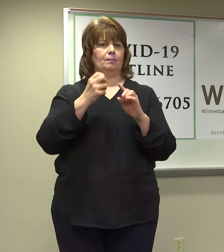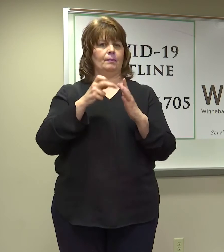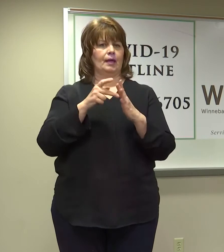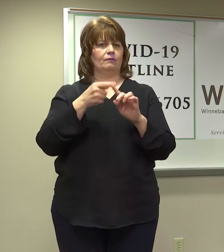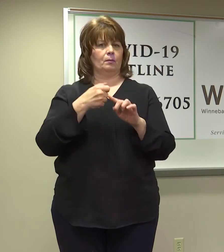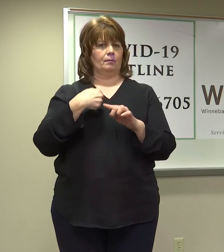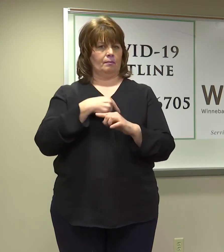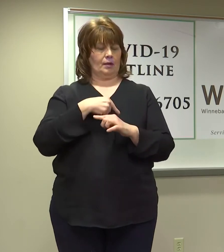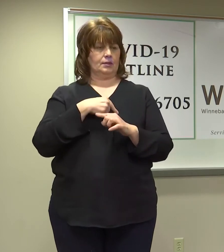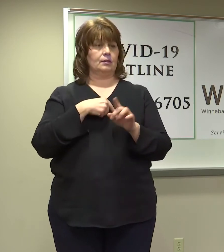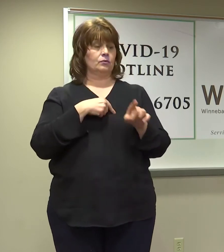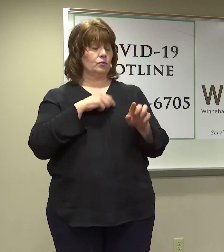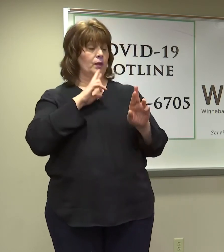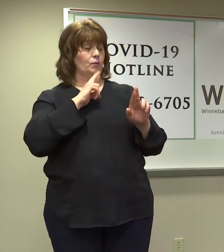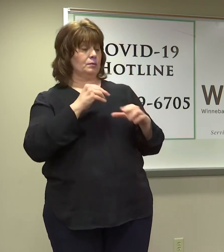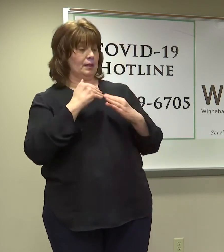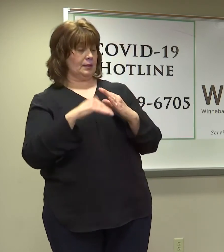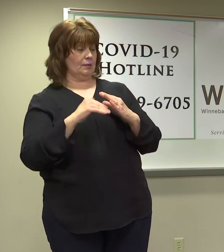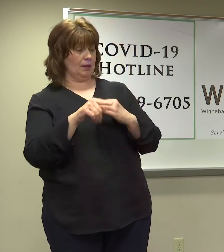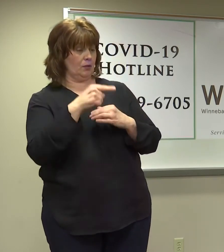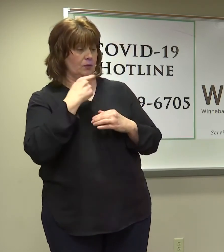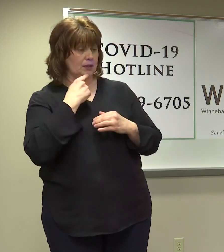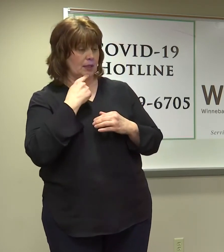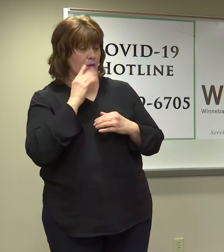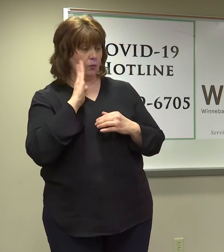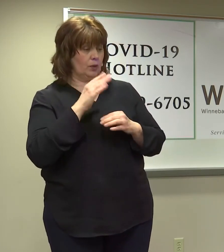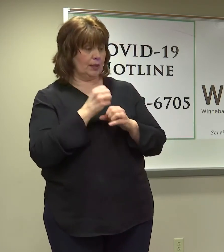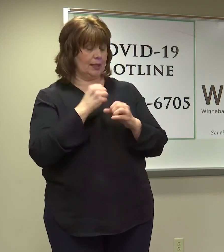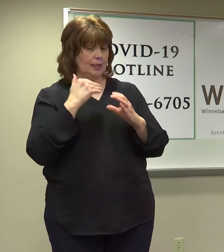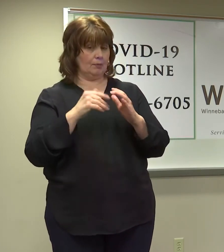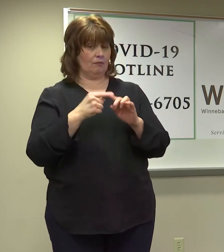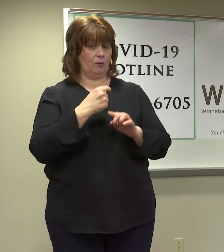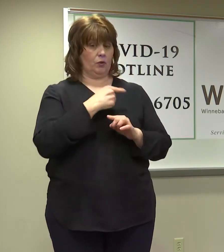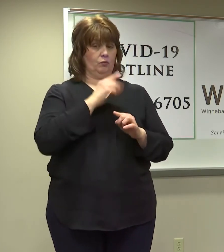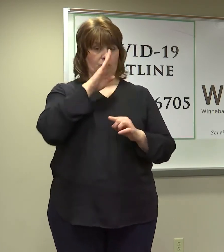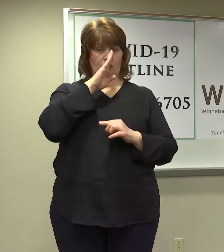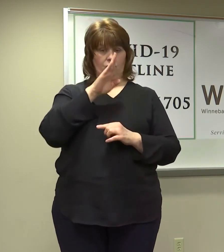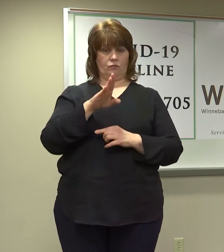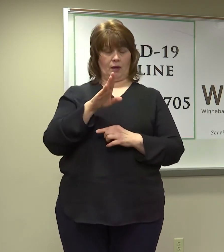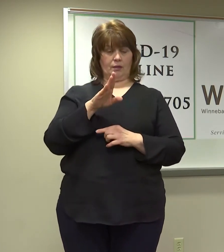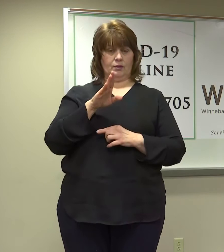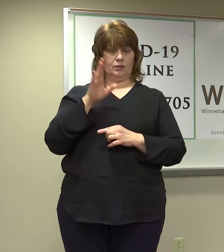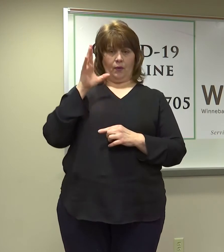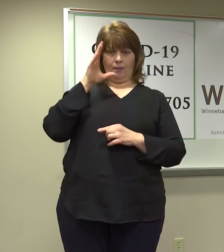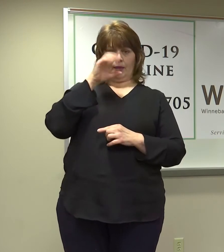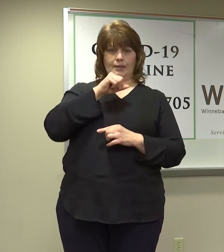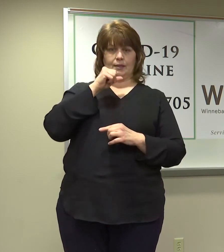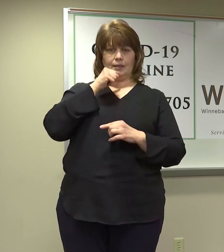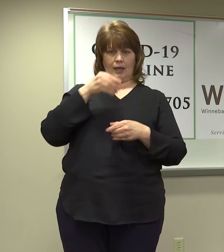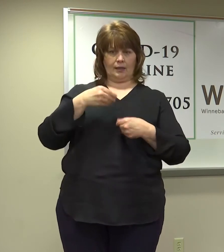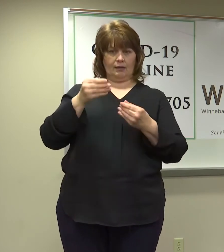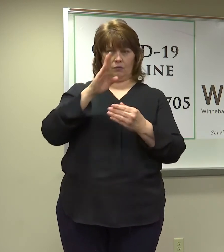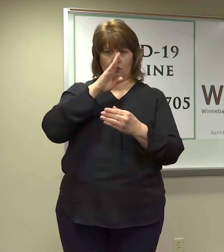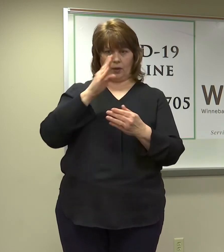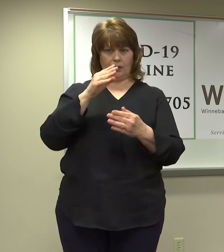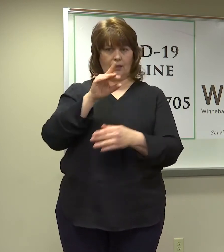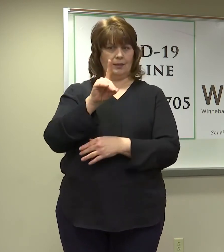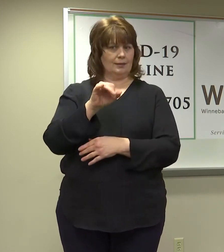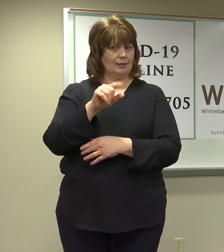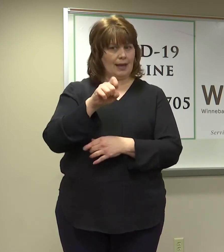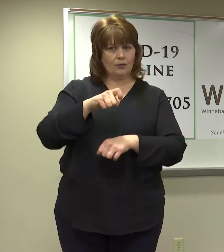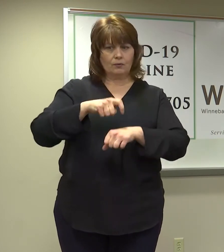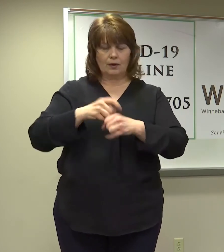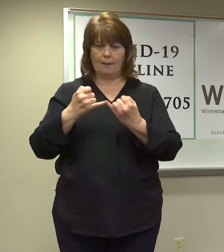On that response email, you kind of said that they're going to get an email from you guys directly. I'm guessing it doesn't give a direct date or timeline.